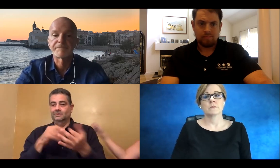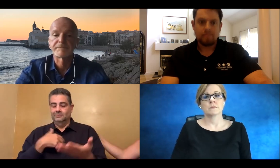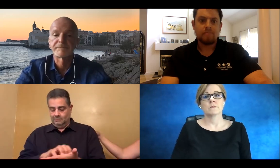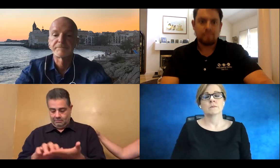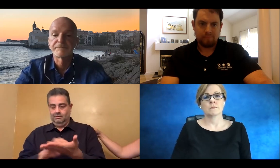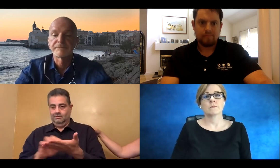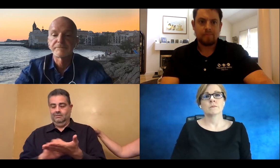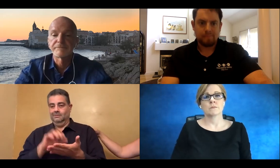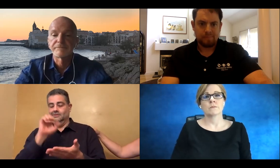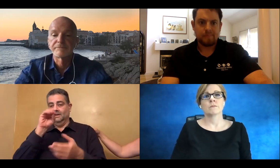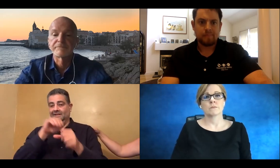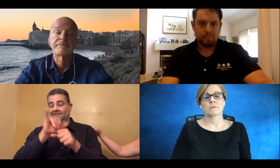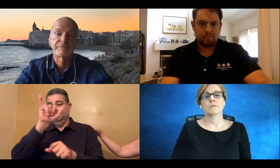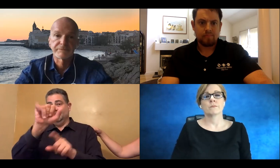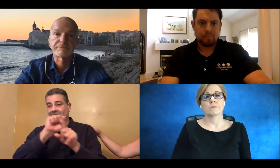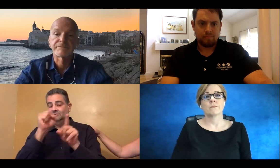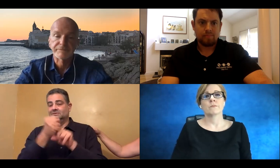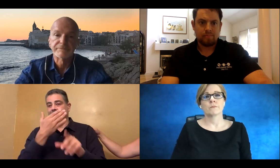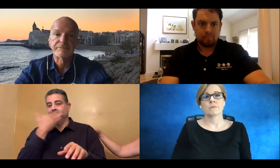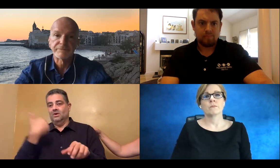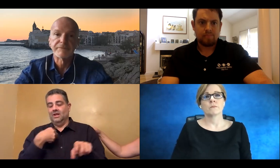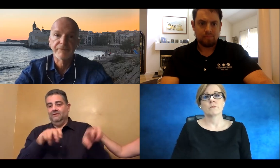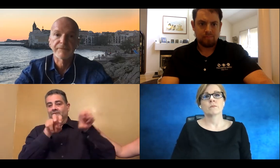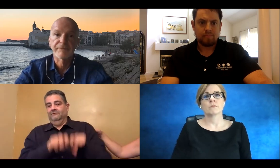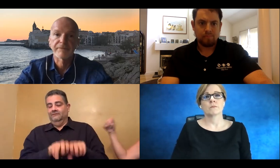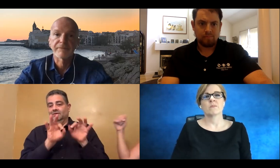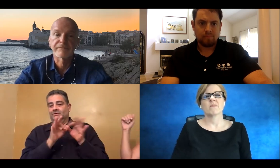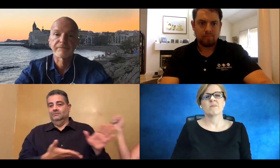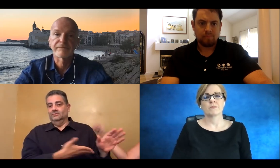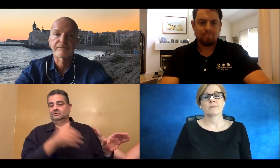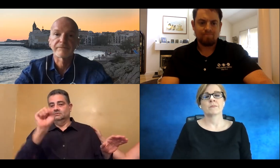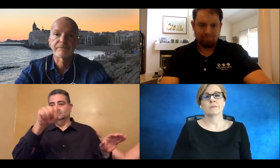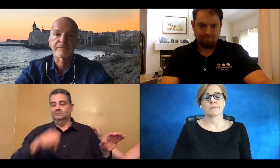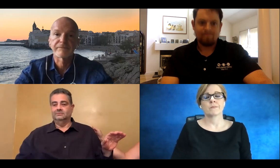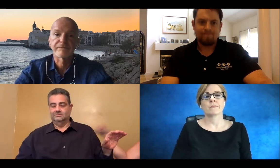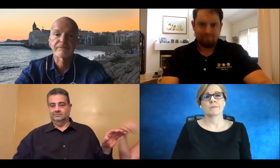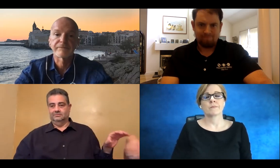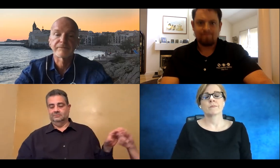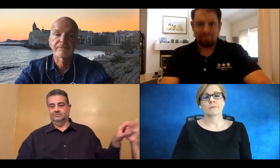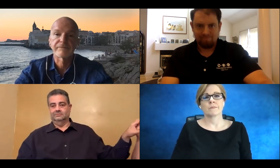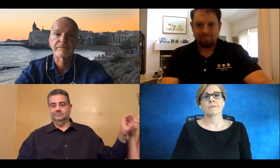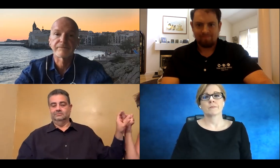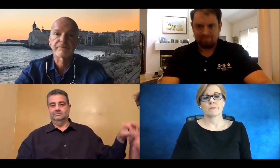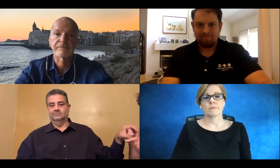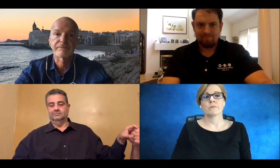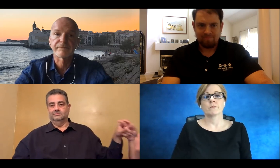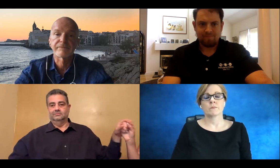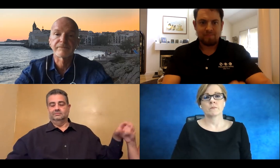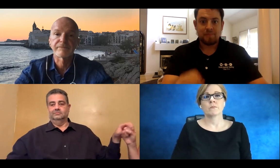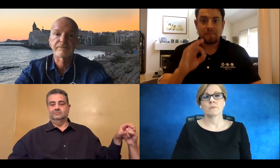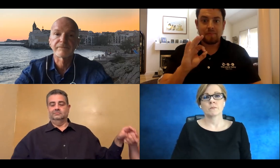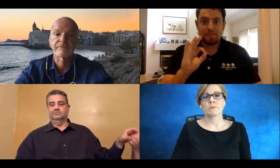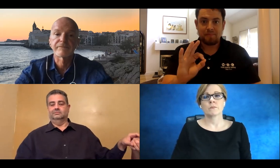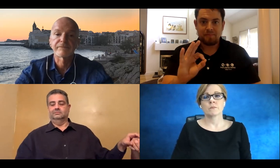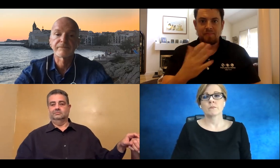I'll never know who's talking. It'll just be a constant, constant barrage of Braille coming at me. So that would be